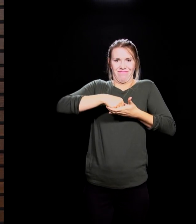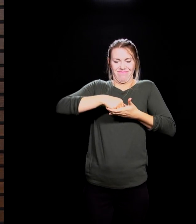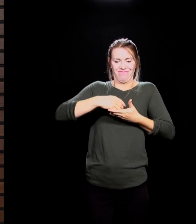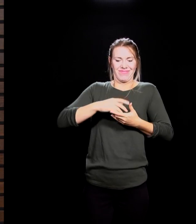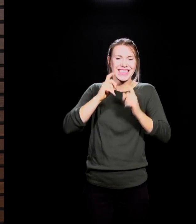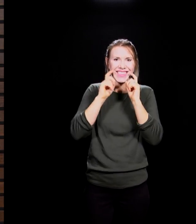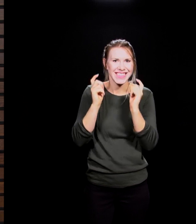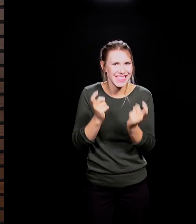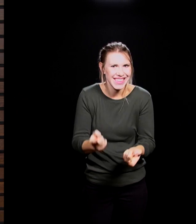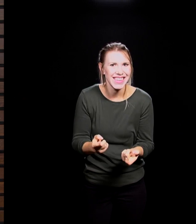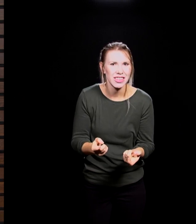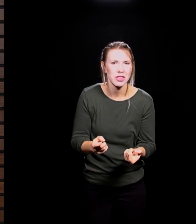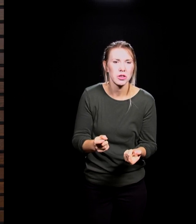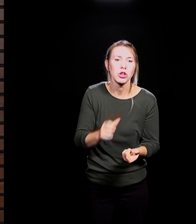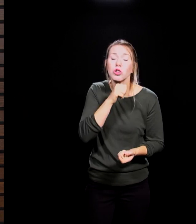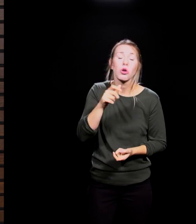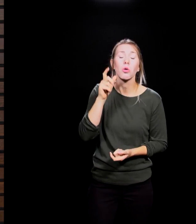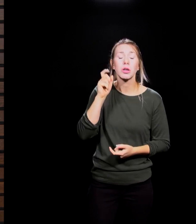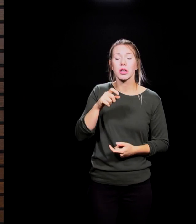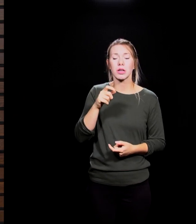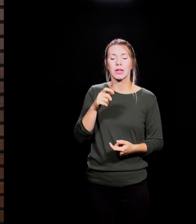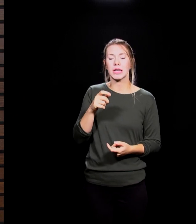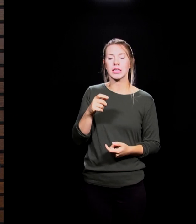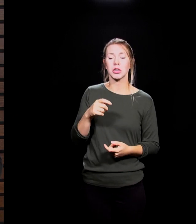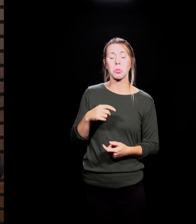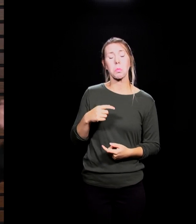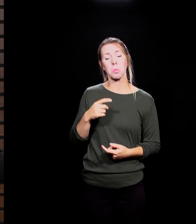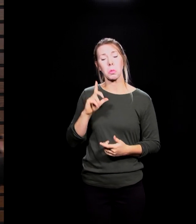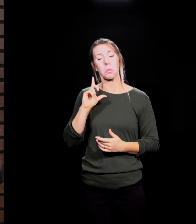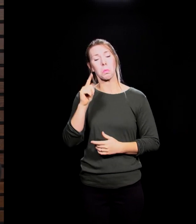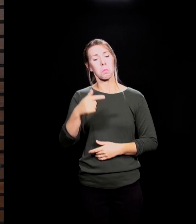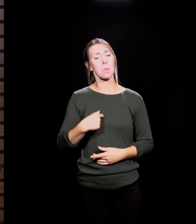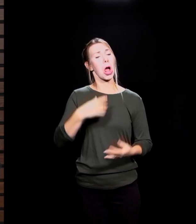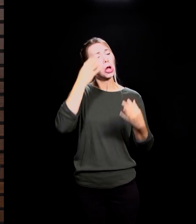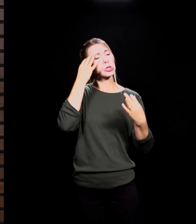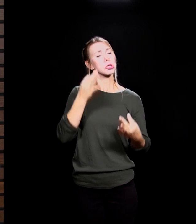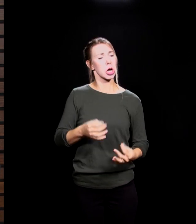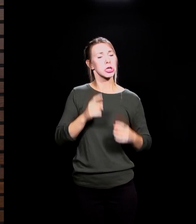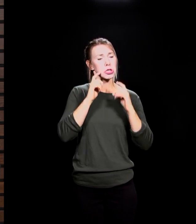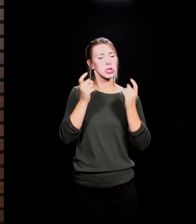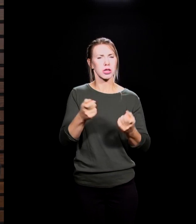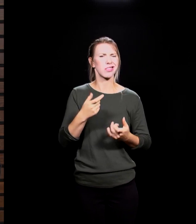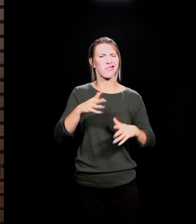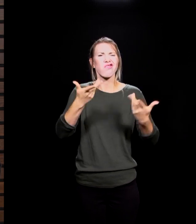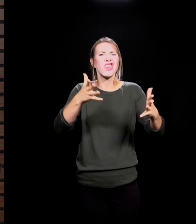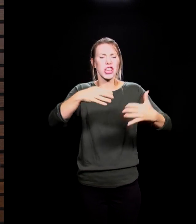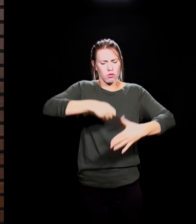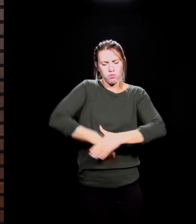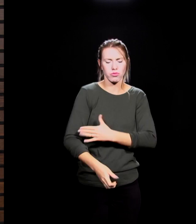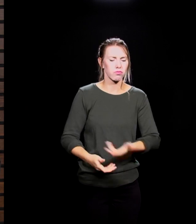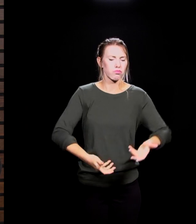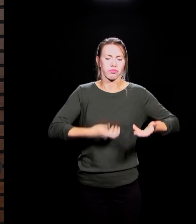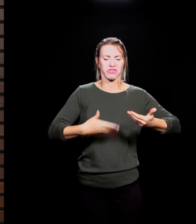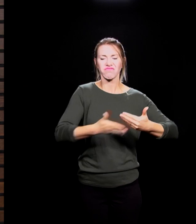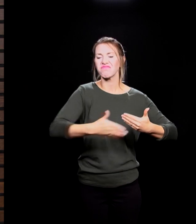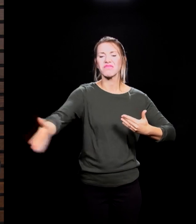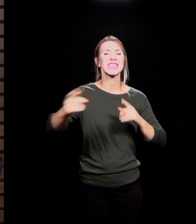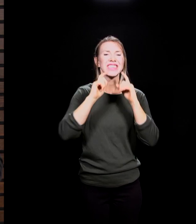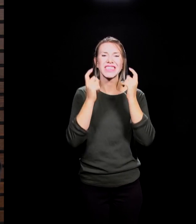don't have to choose sin. And I know that can be weighty, but remember, humanity chose sin, not God. And people say, well, I should have a chance to